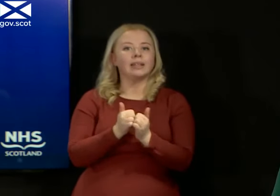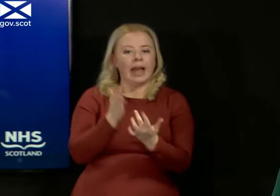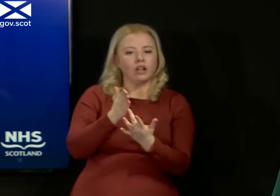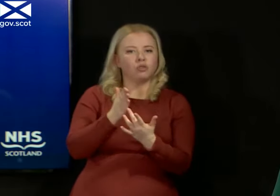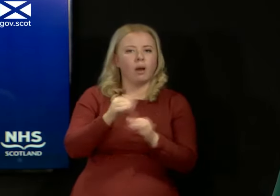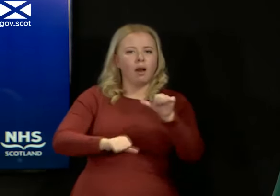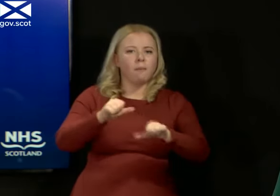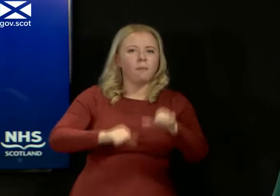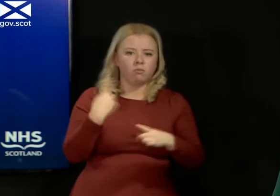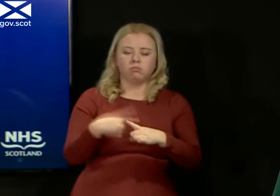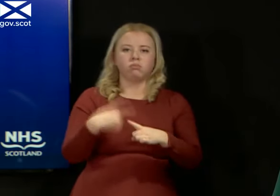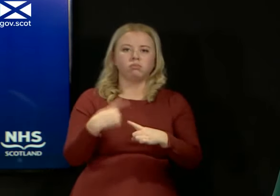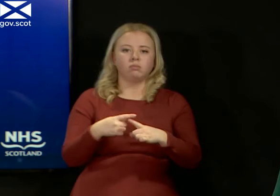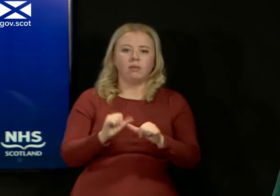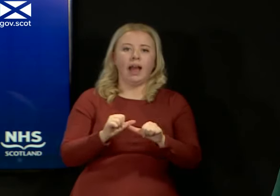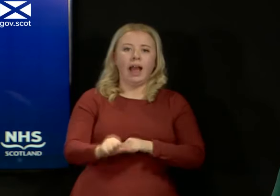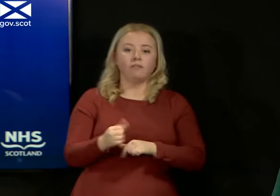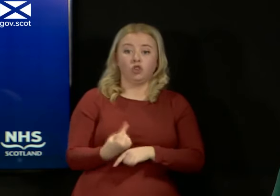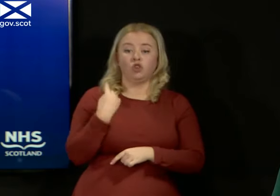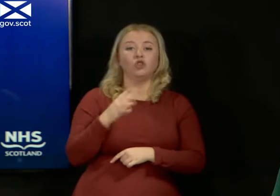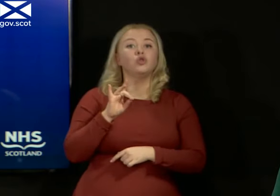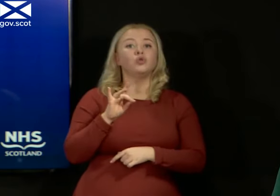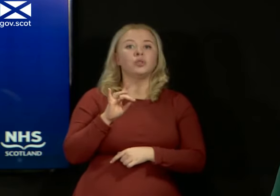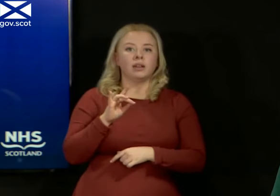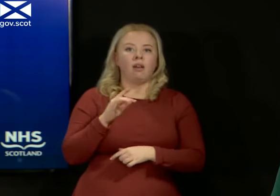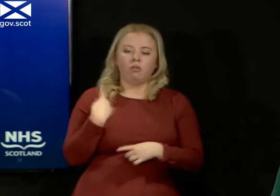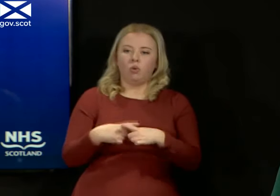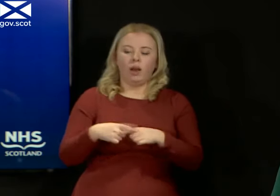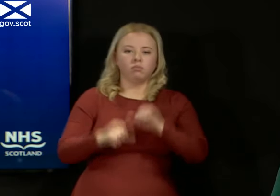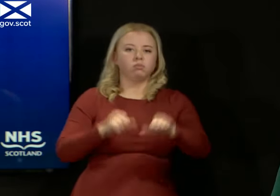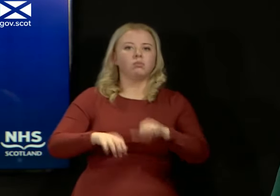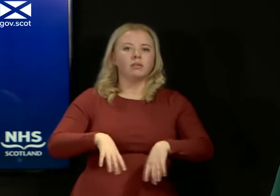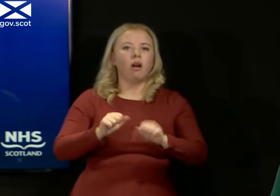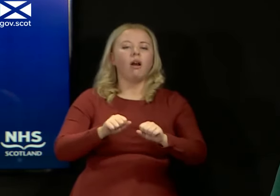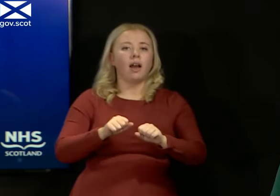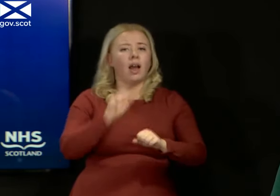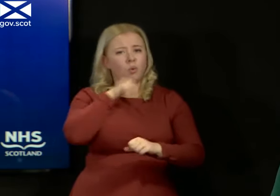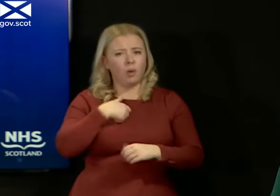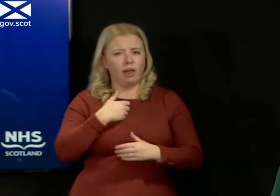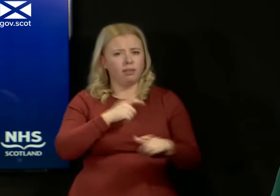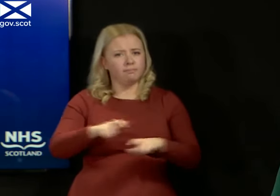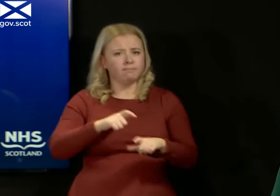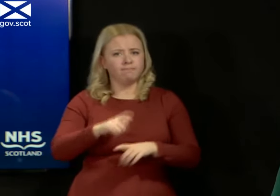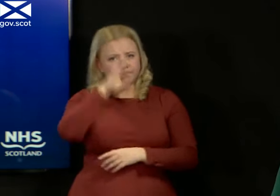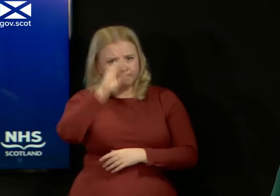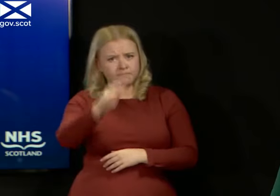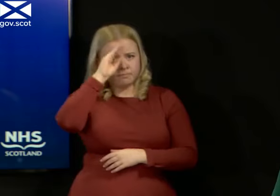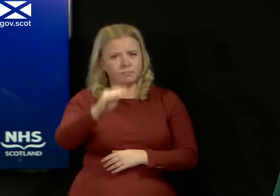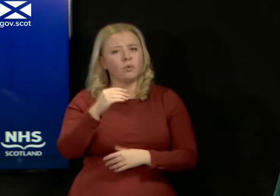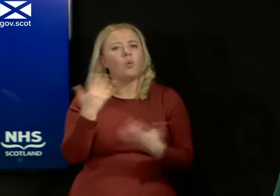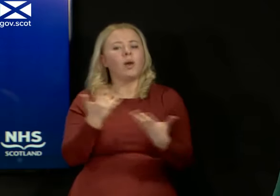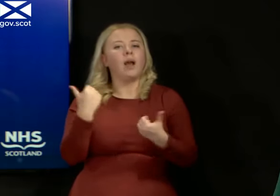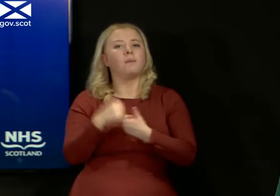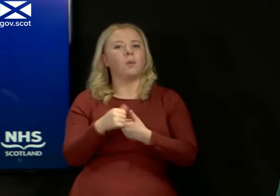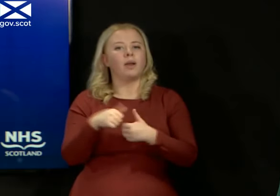following the inspection on Tuesday. I will continue to keep you updated as appropriate on this issue, which